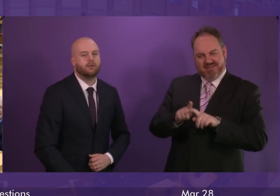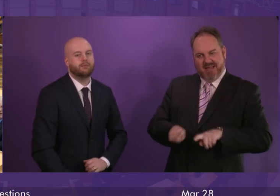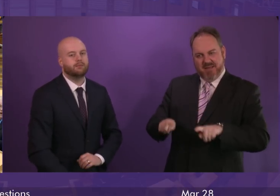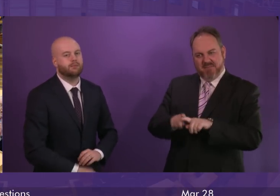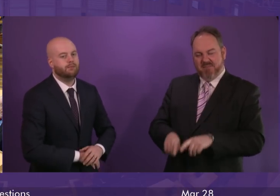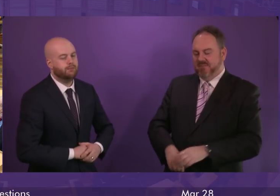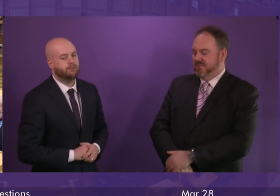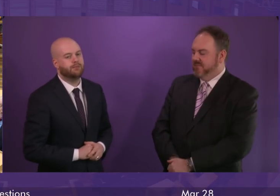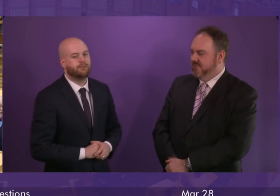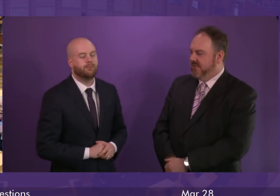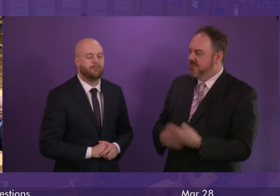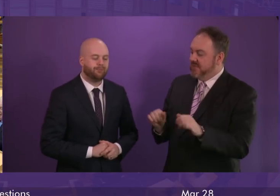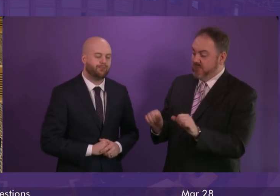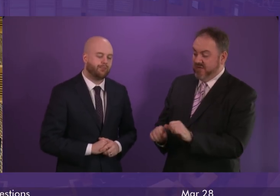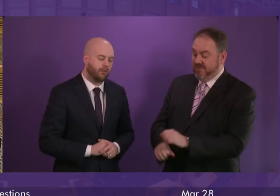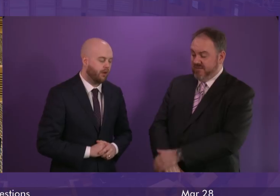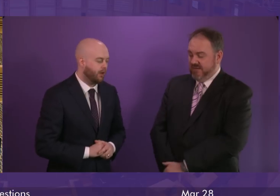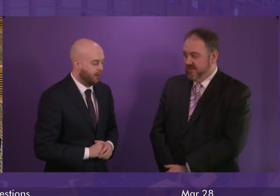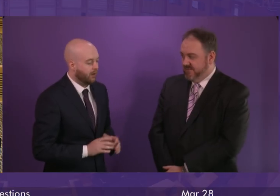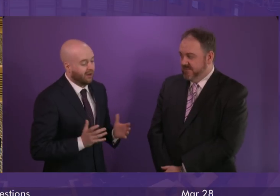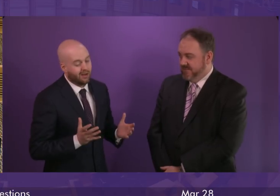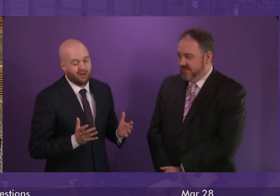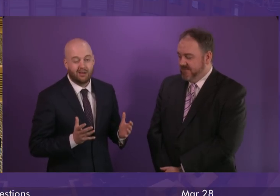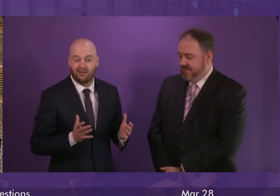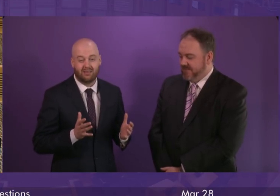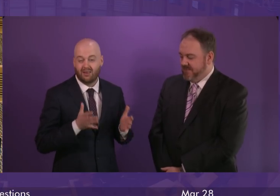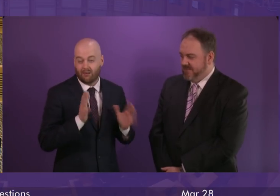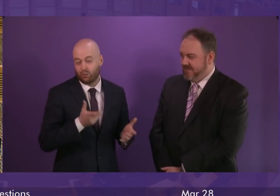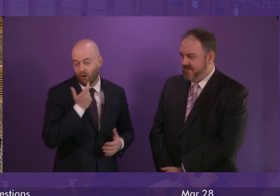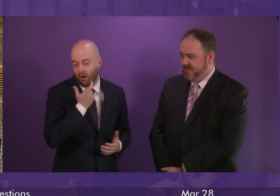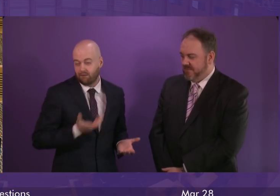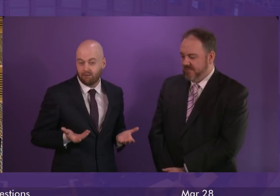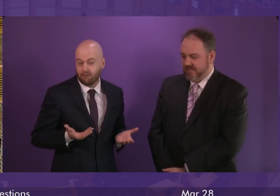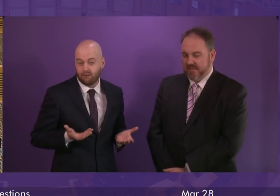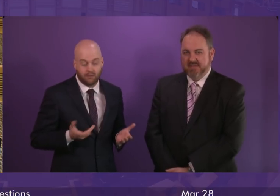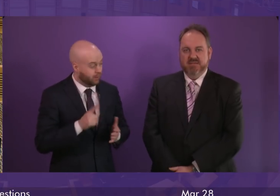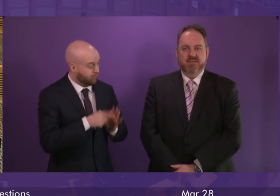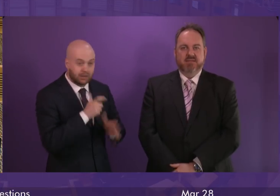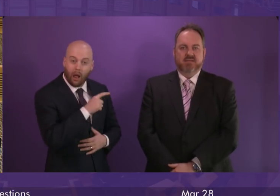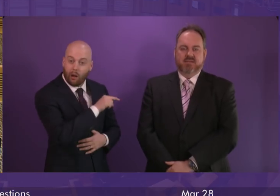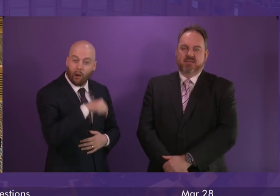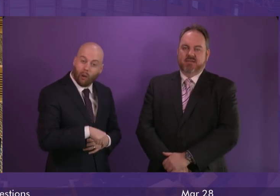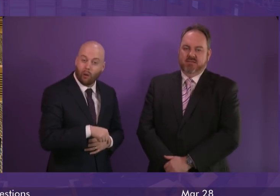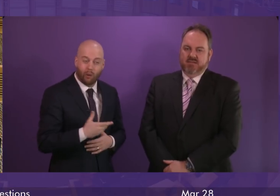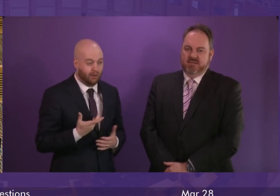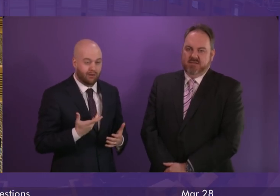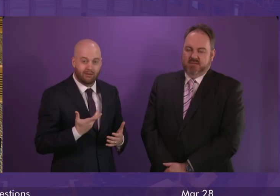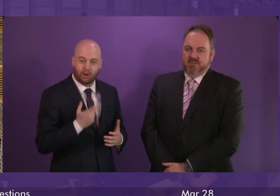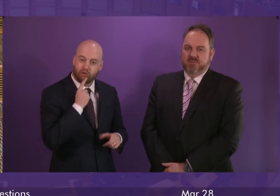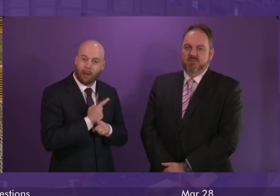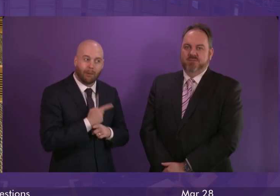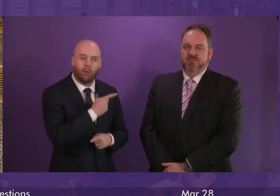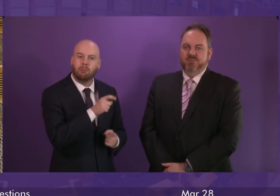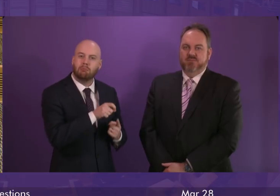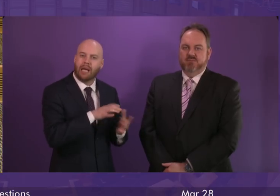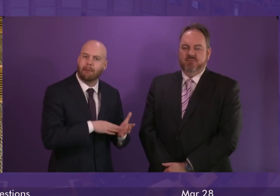pleased, First Minister. Well, again, you know, you have to laugh that Jackson Carlow has come in here today and raising the position of the Prime Minister.